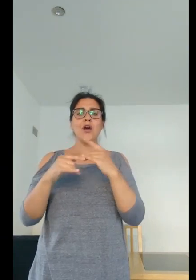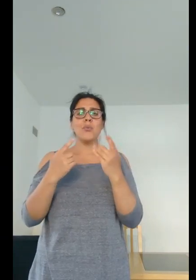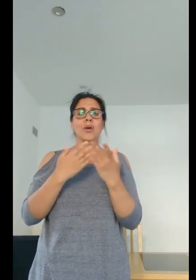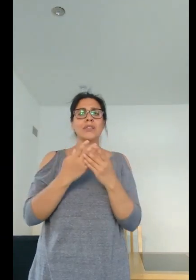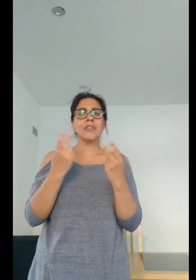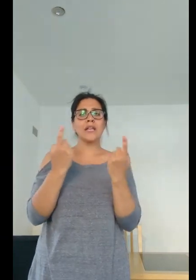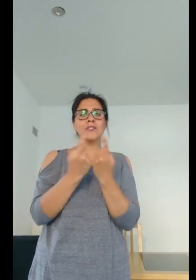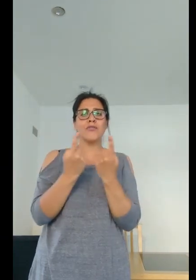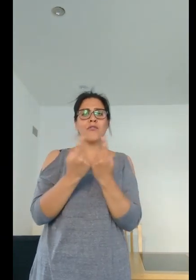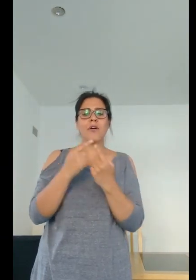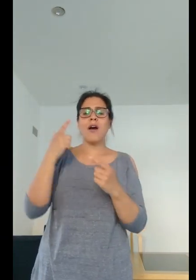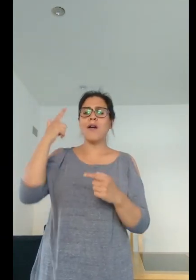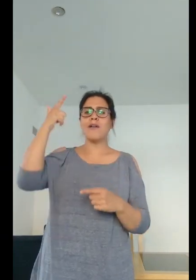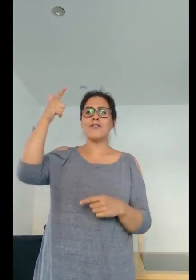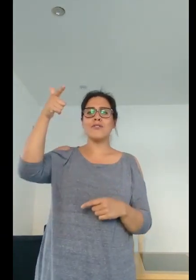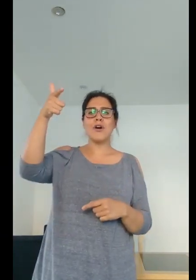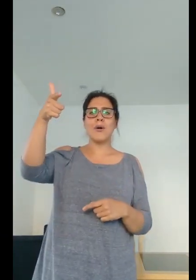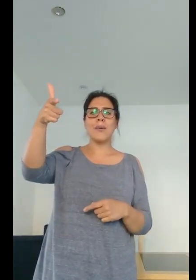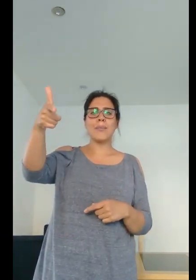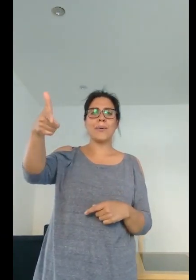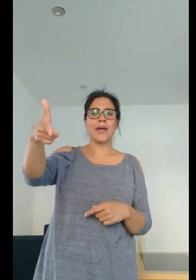things from far away,